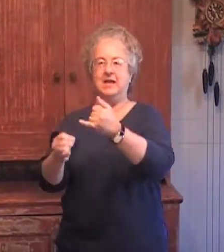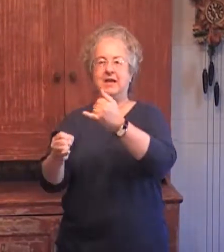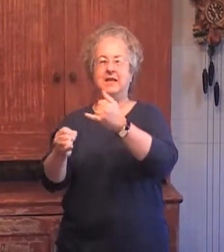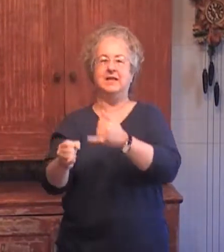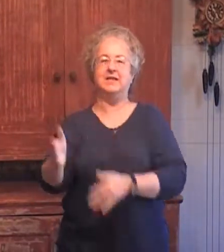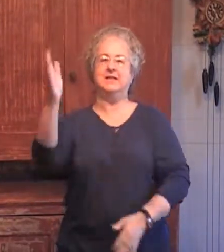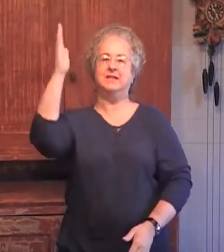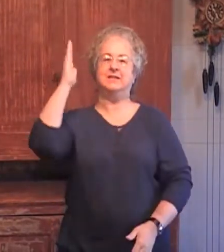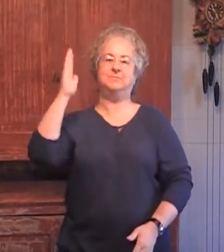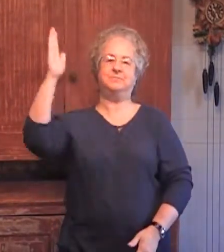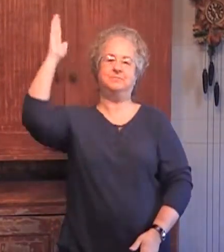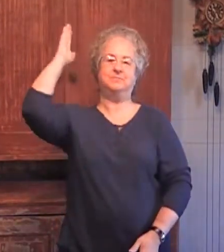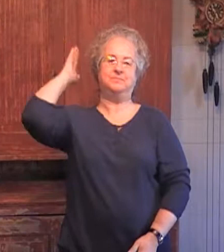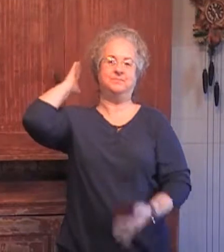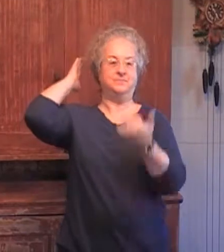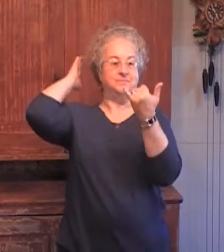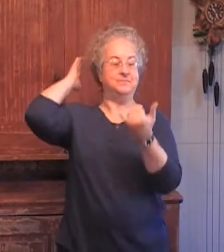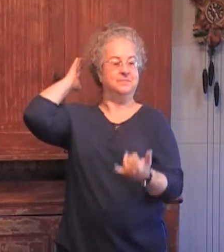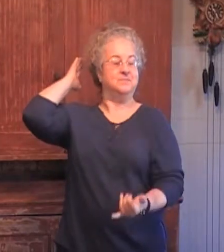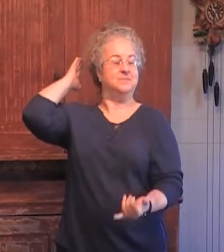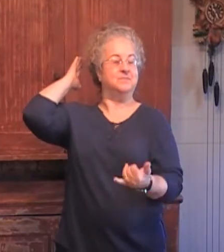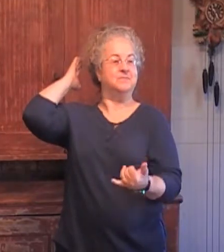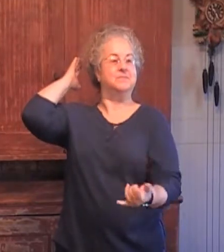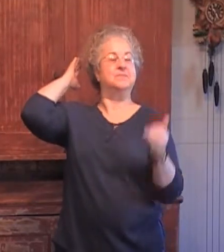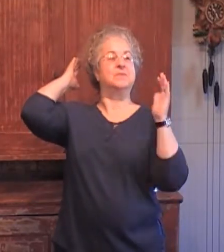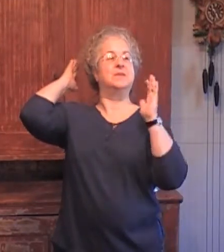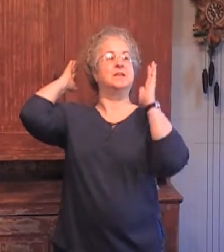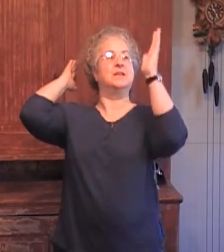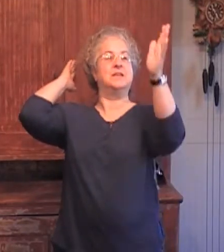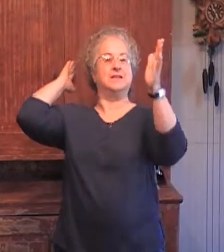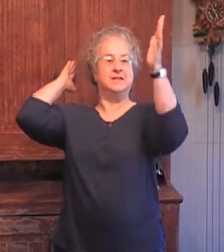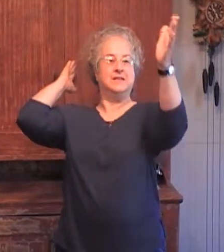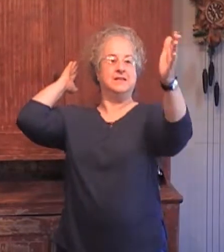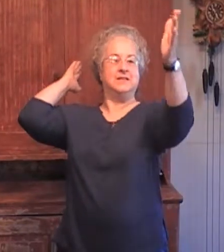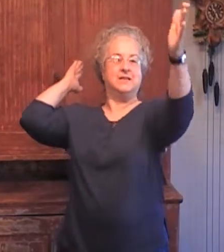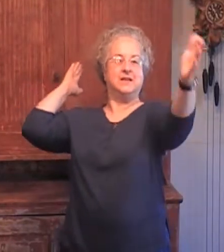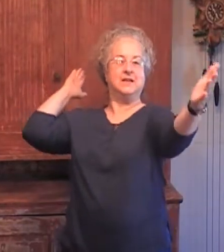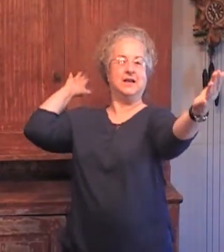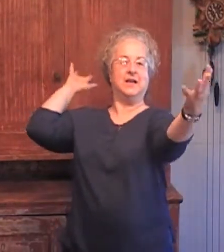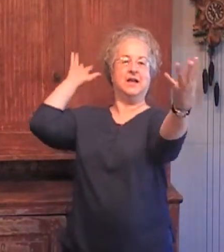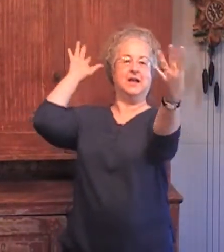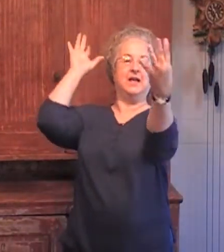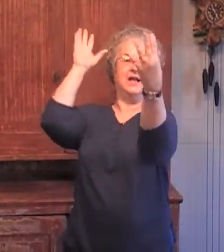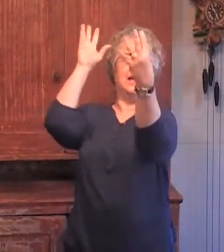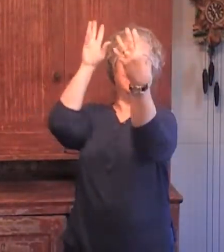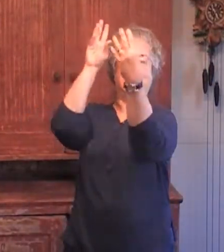the end. Which was and is and soon to come.